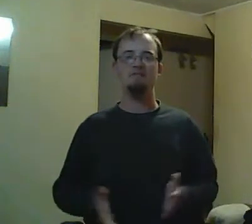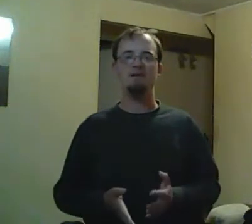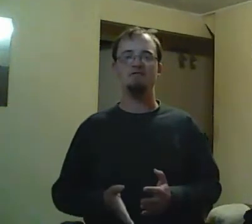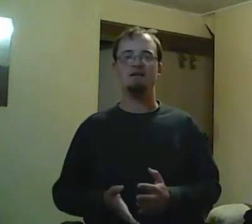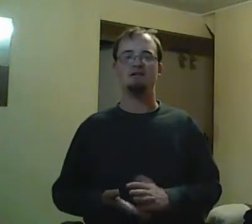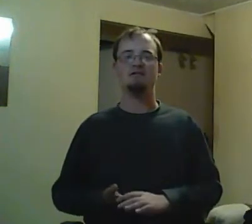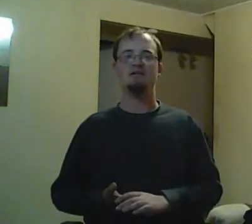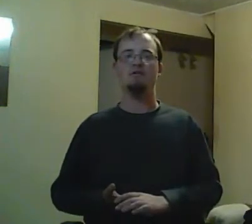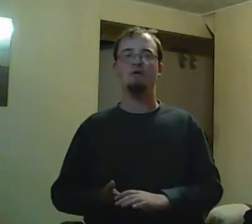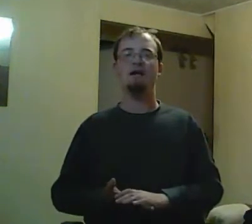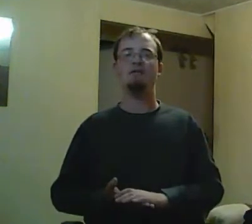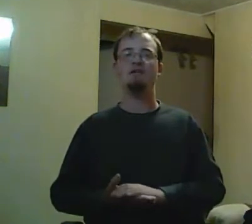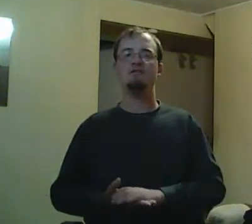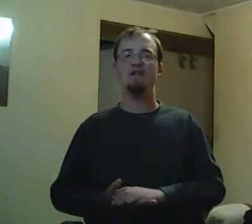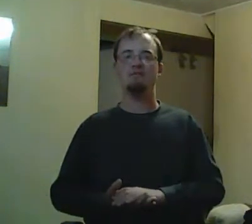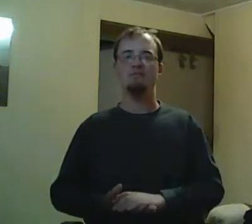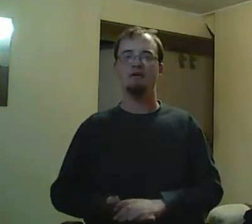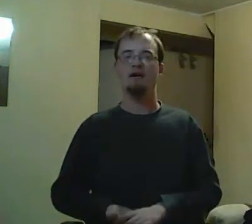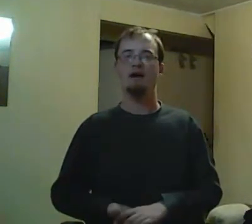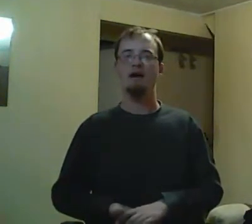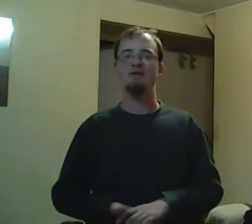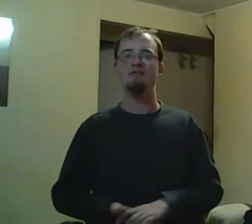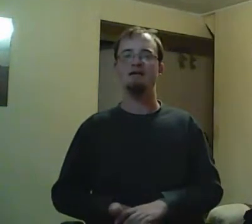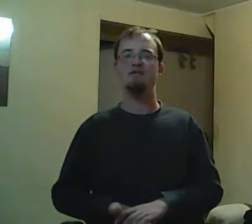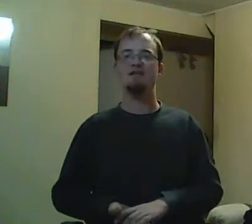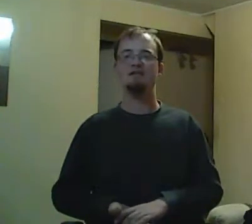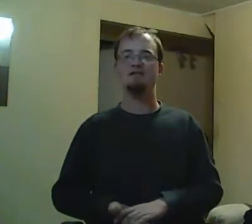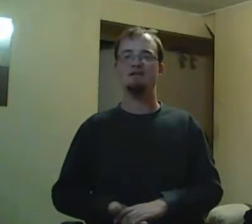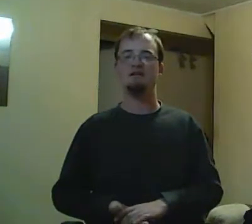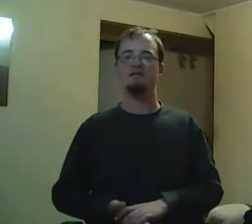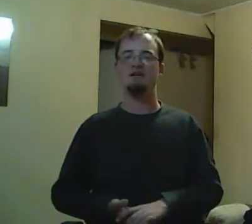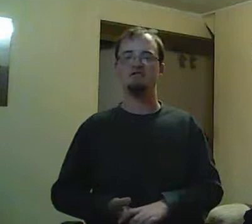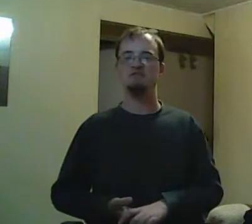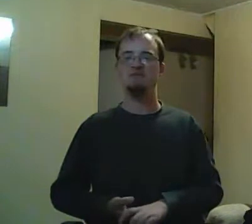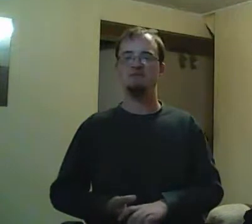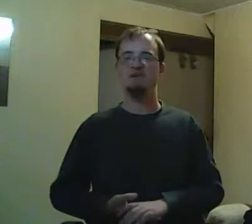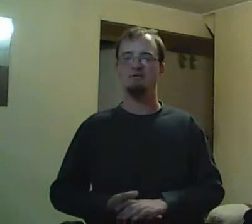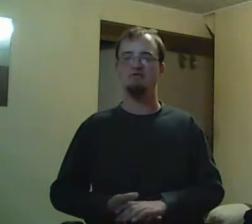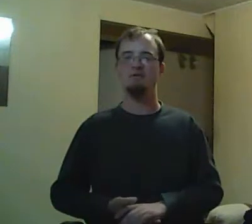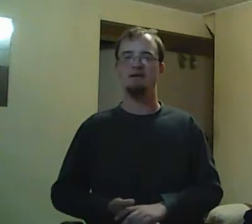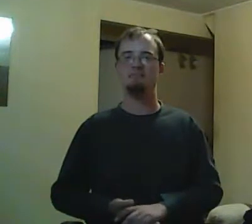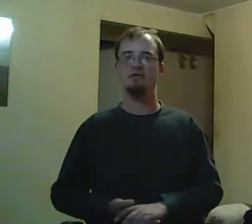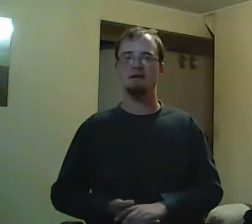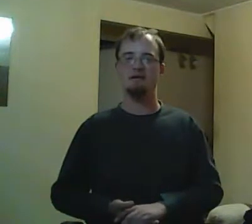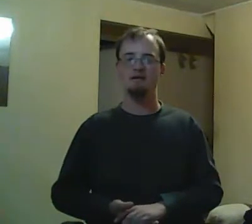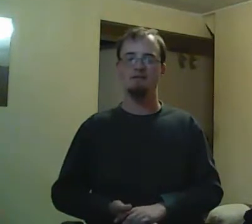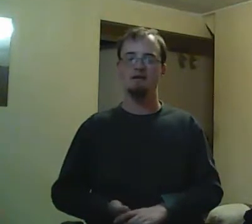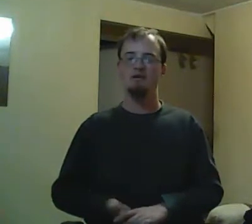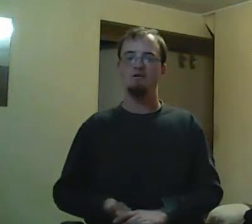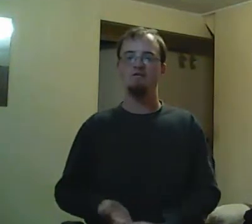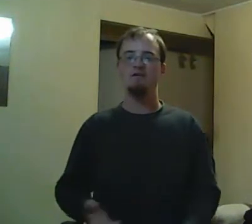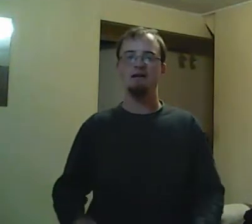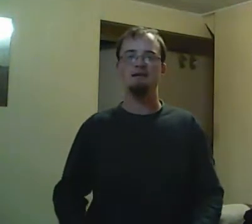Canadian point of view. If you want an American point of view, I would recommend seeing Not A Vampire. And there are videos,